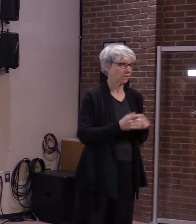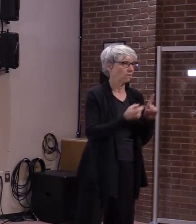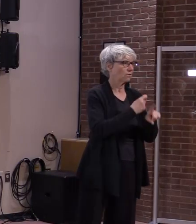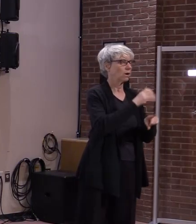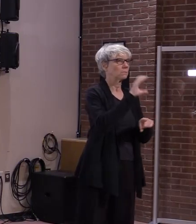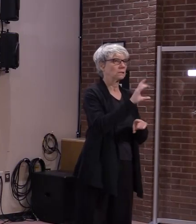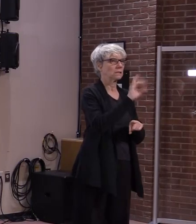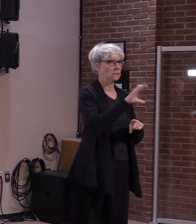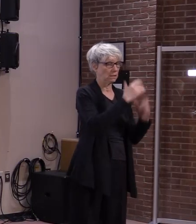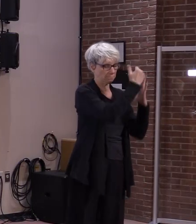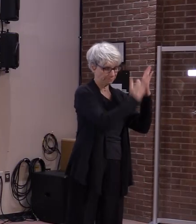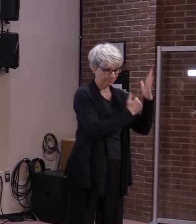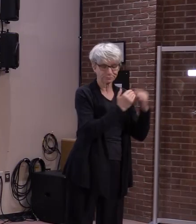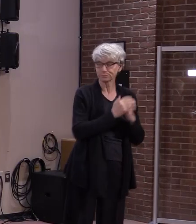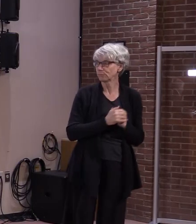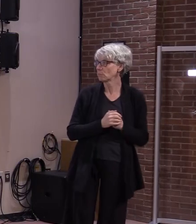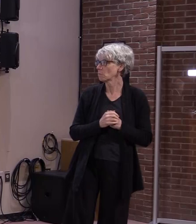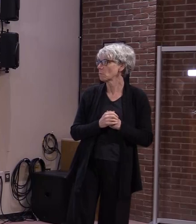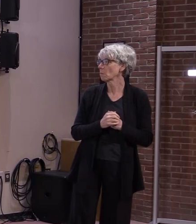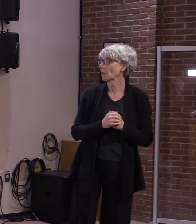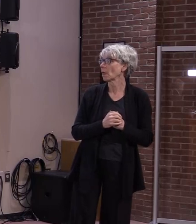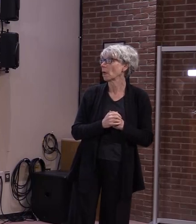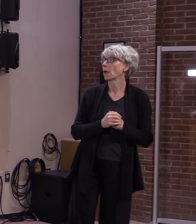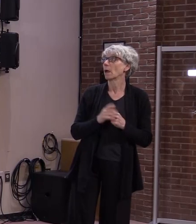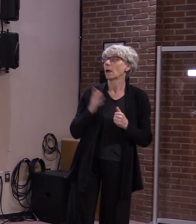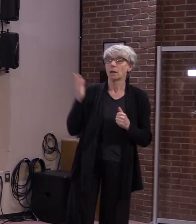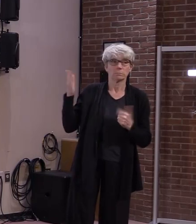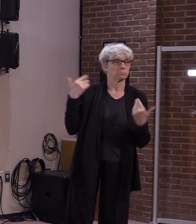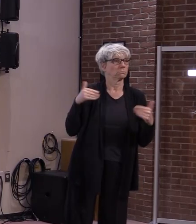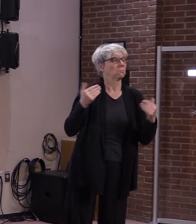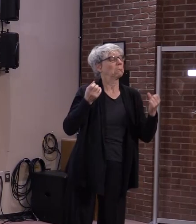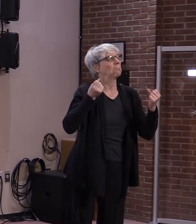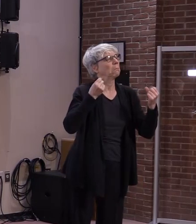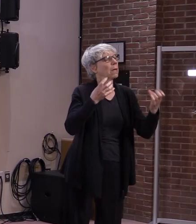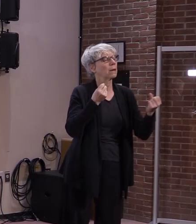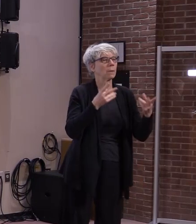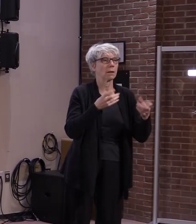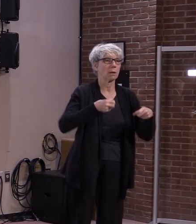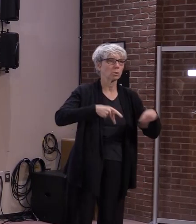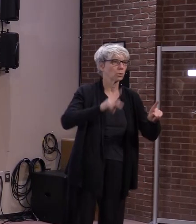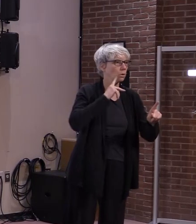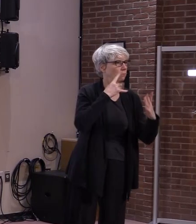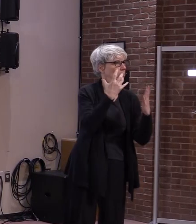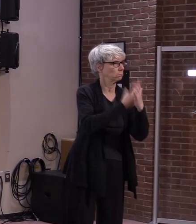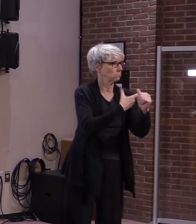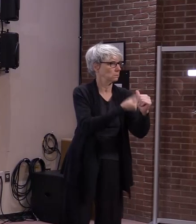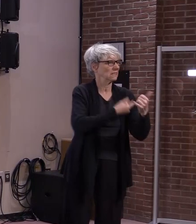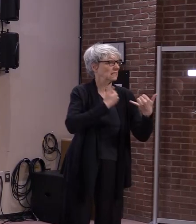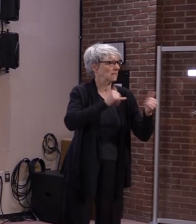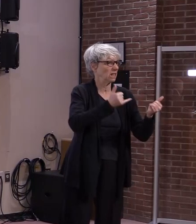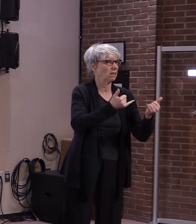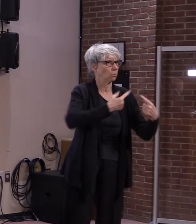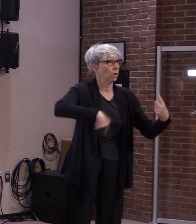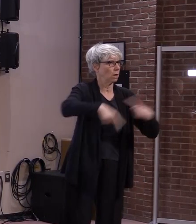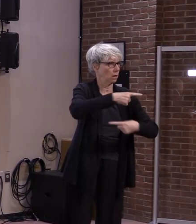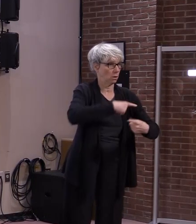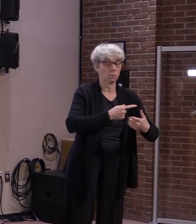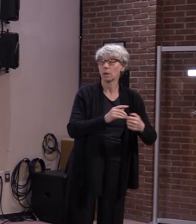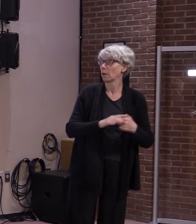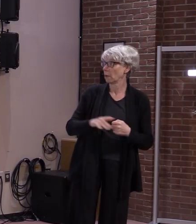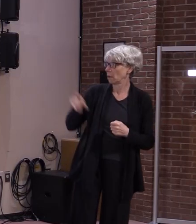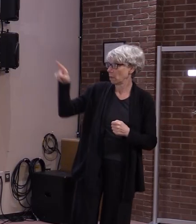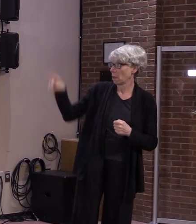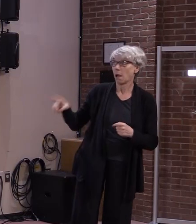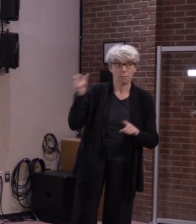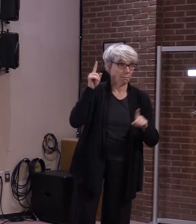Let's move on and look at the many convenient opportunities available to get vaccinated. There are fifty